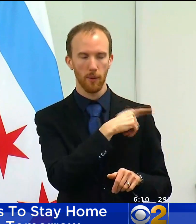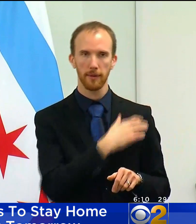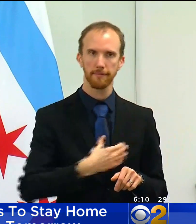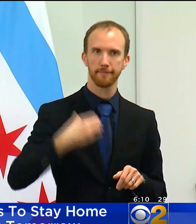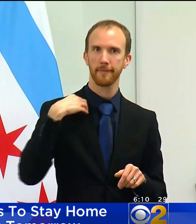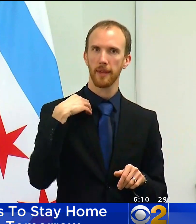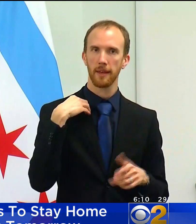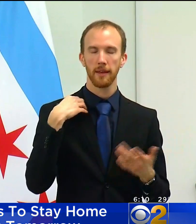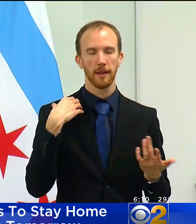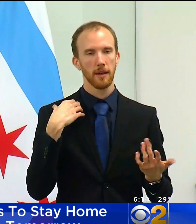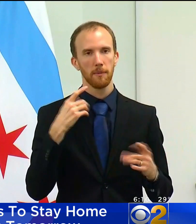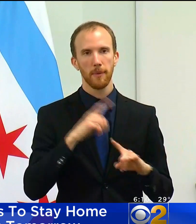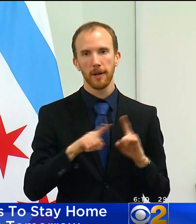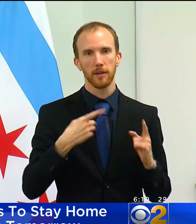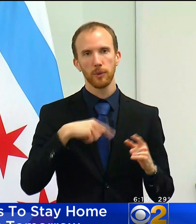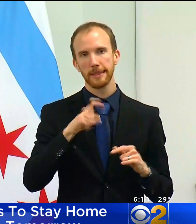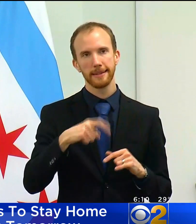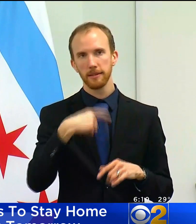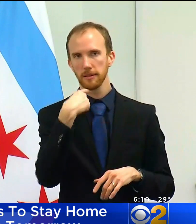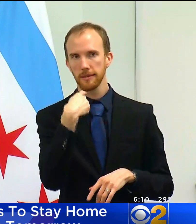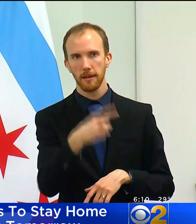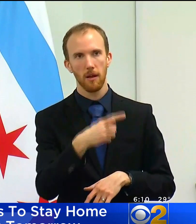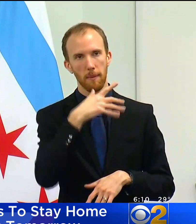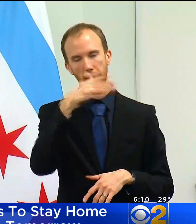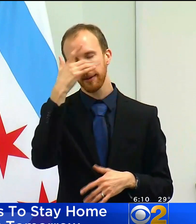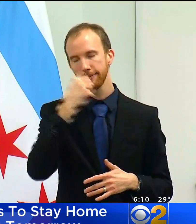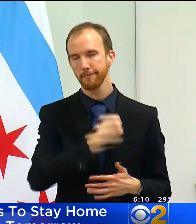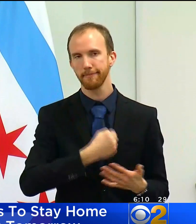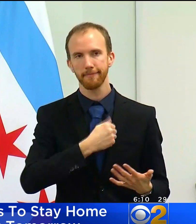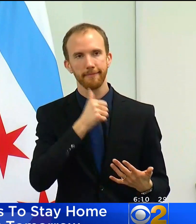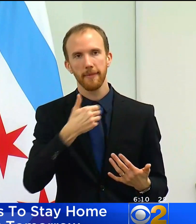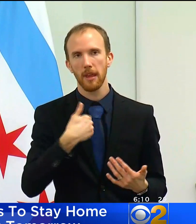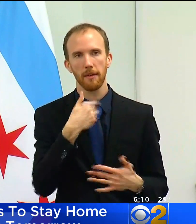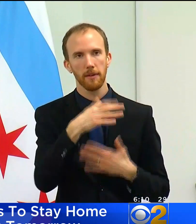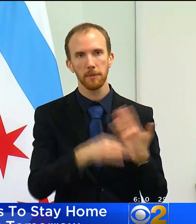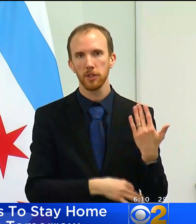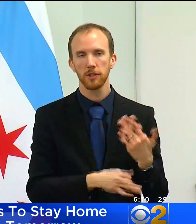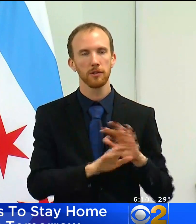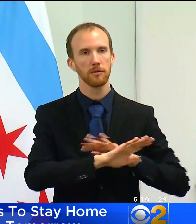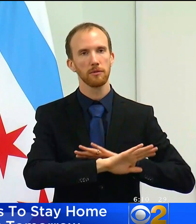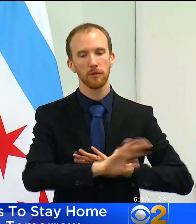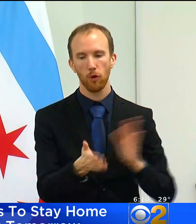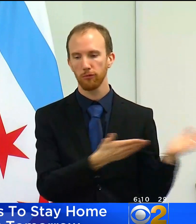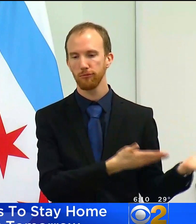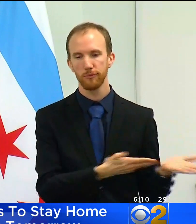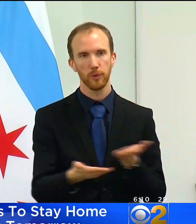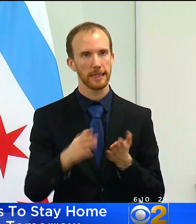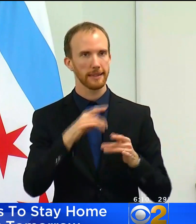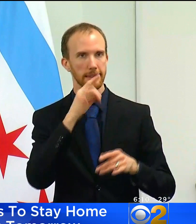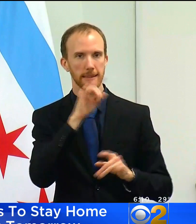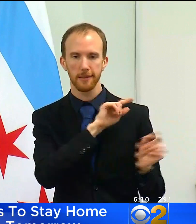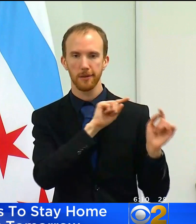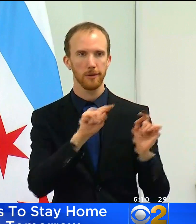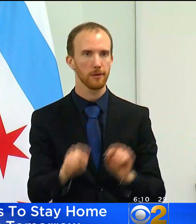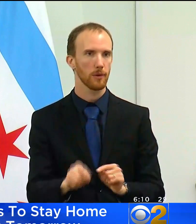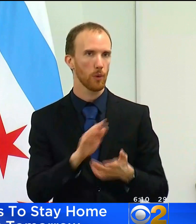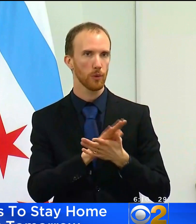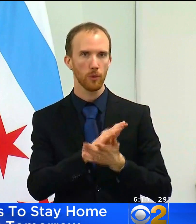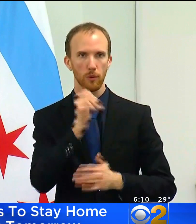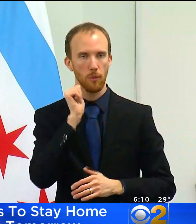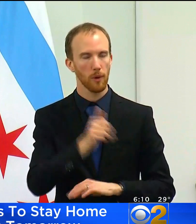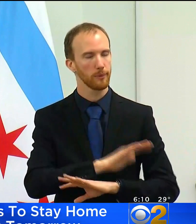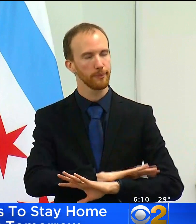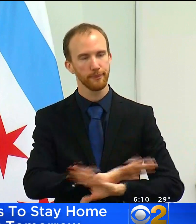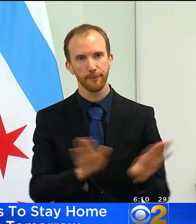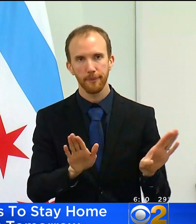other choice but to inform parents that they should not bring their children to school to ensure their safety and ensure As the mayor